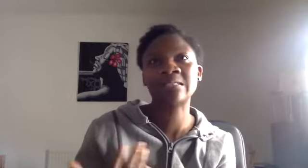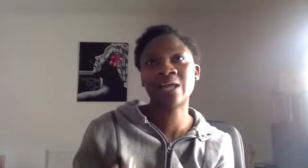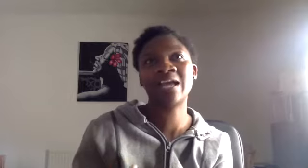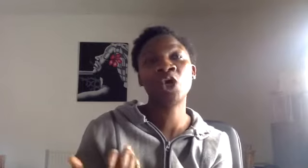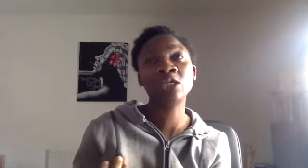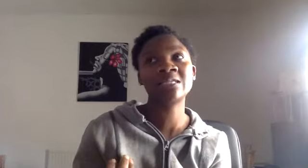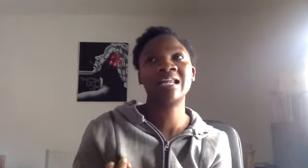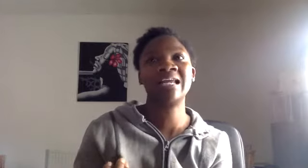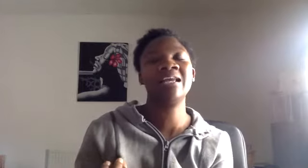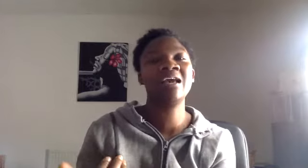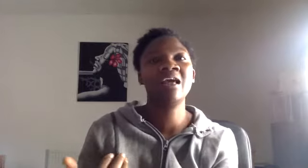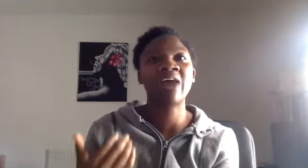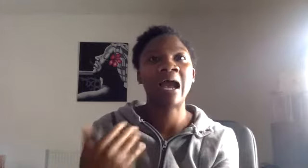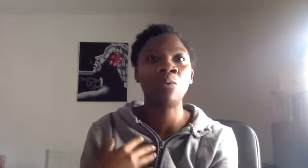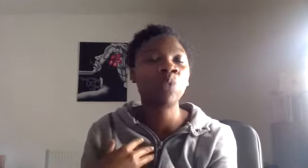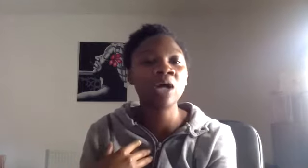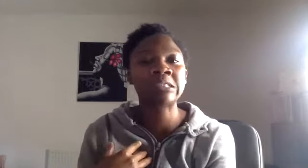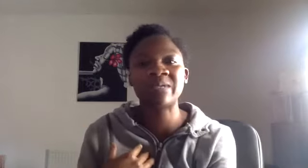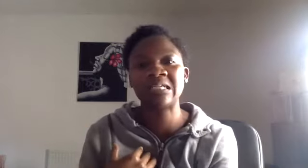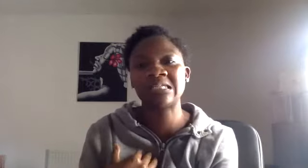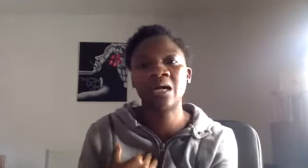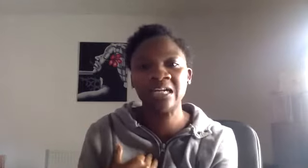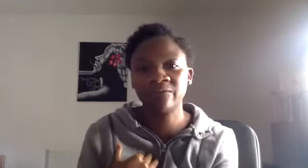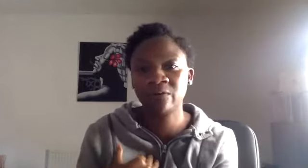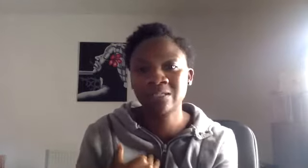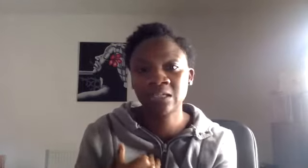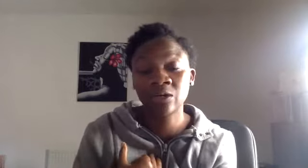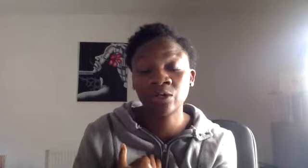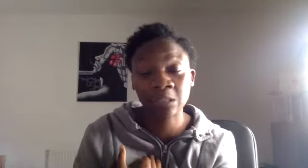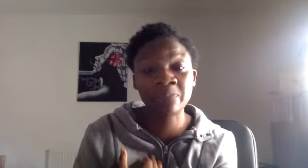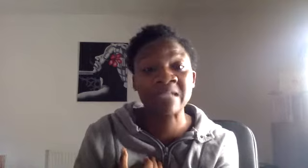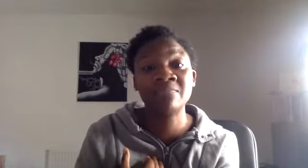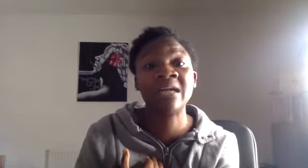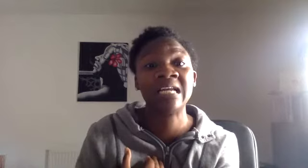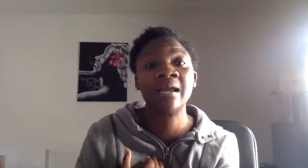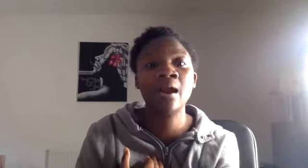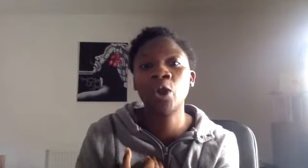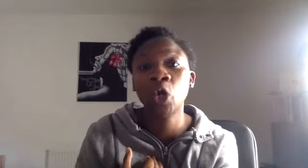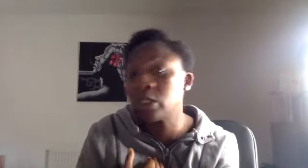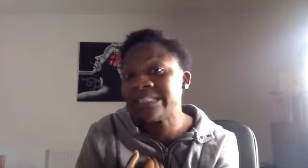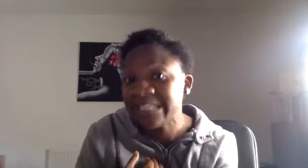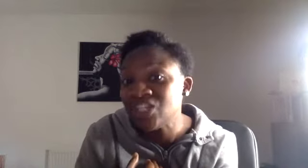I say constantly that our world has been designed for us to spend money on a continuous